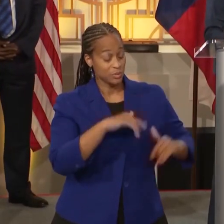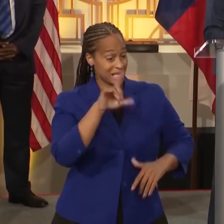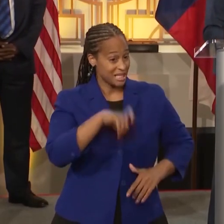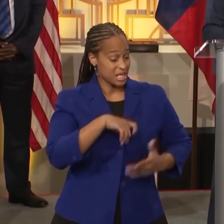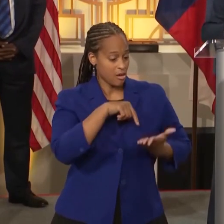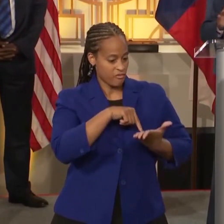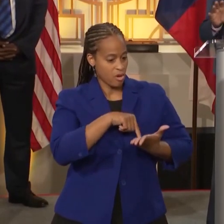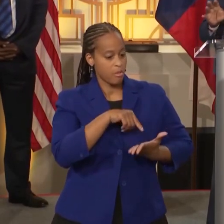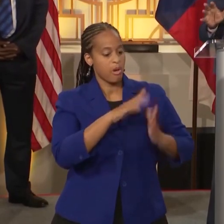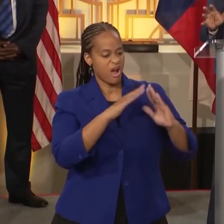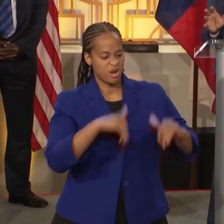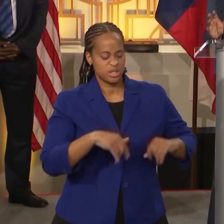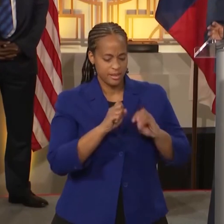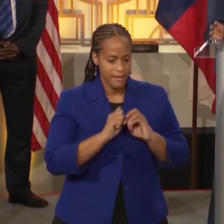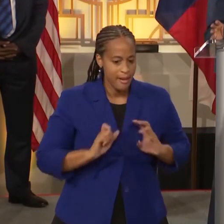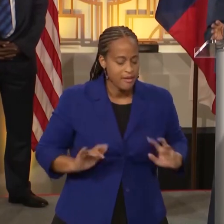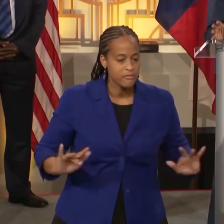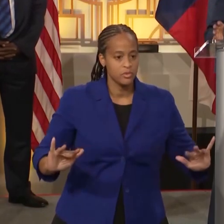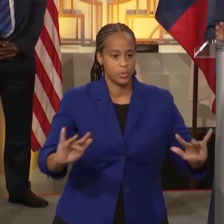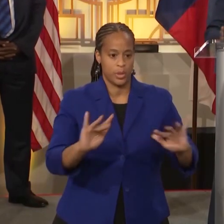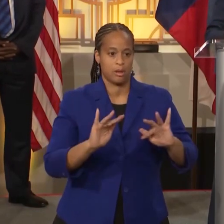affordable housing everywhere.